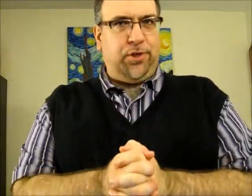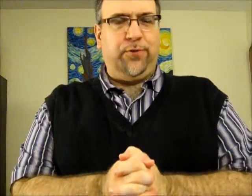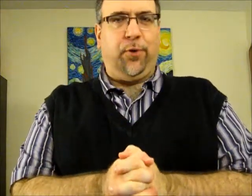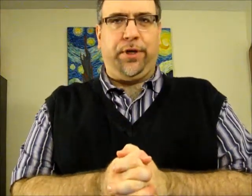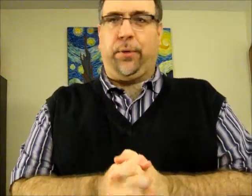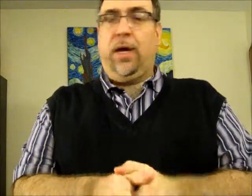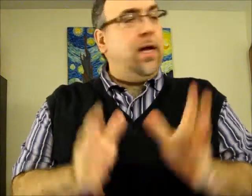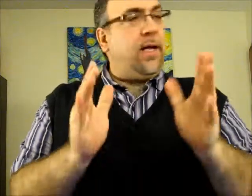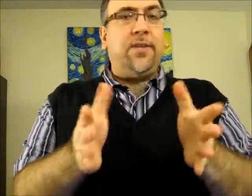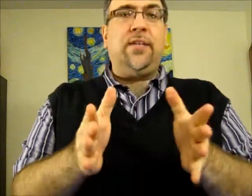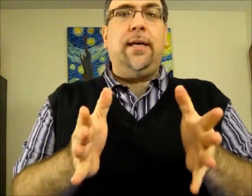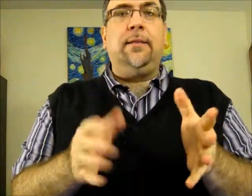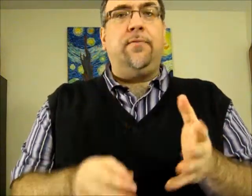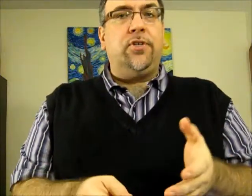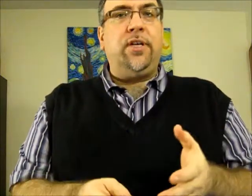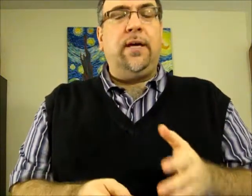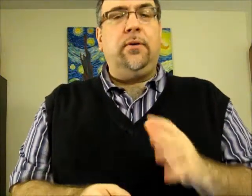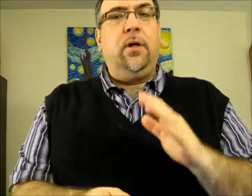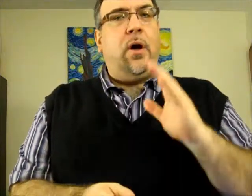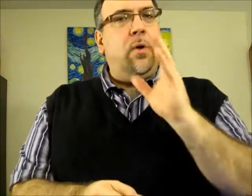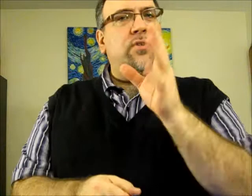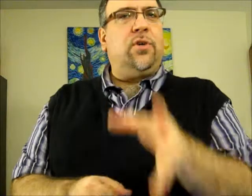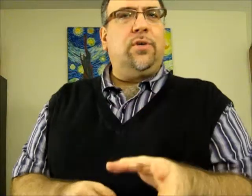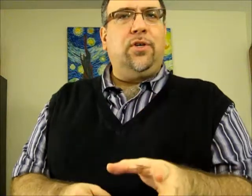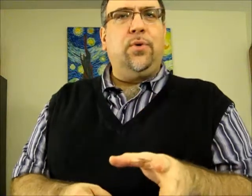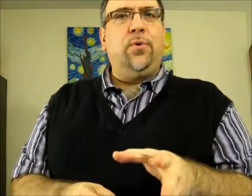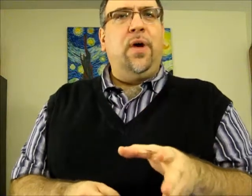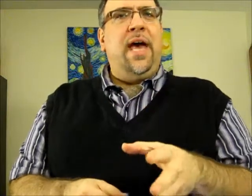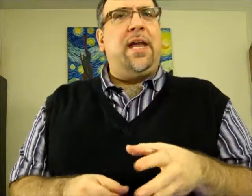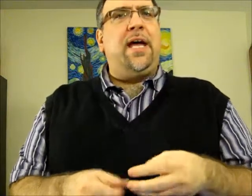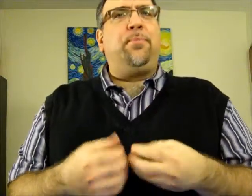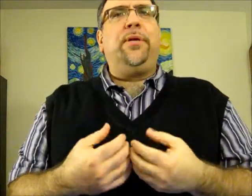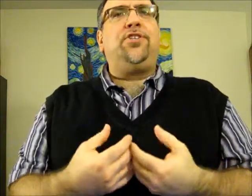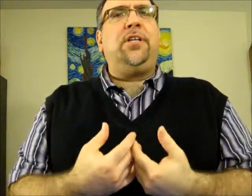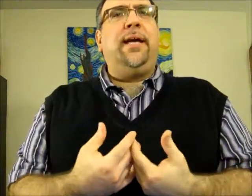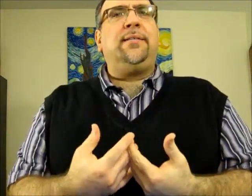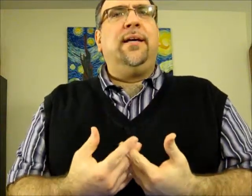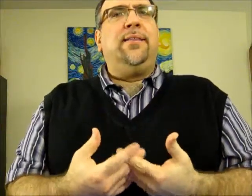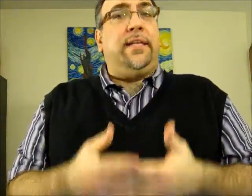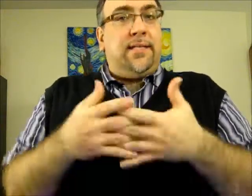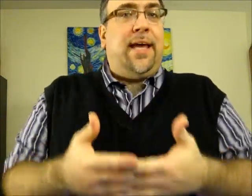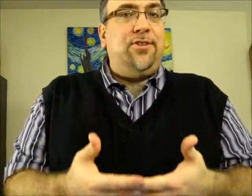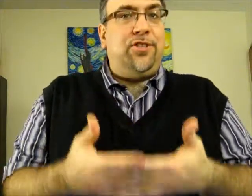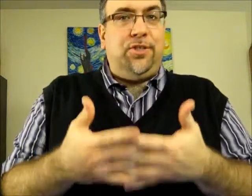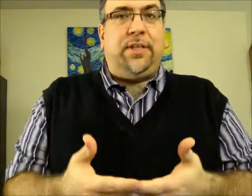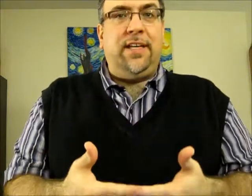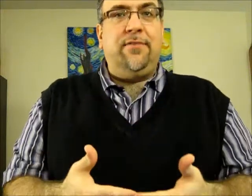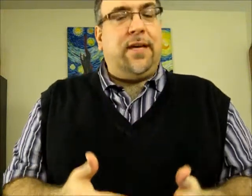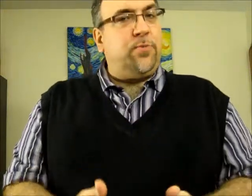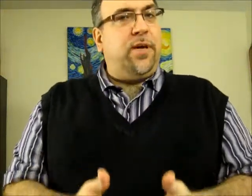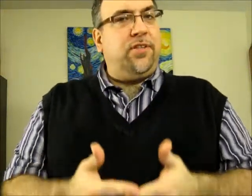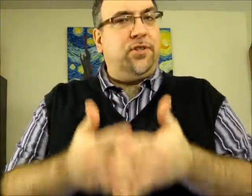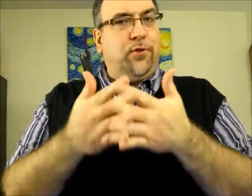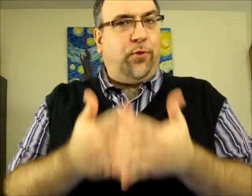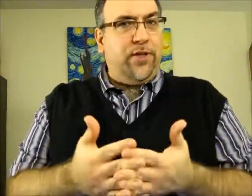for you. Gotta say, love your channel, always go to you, and I appreciate the attention you give, especially to the French